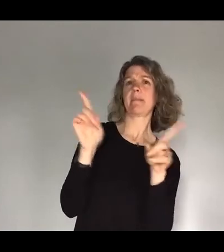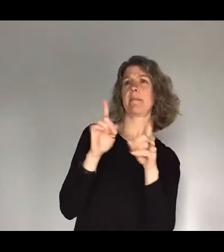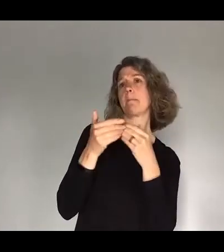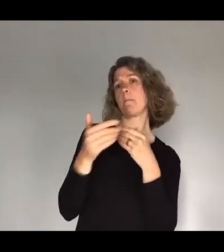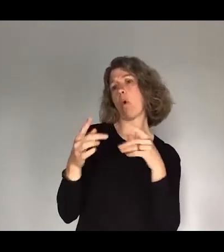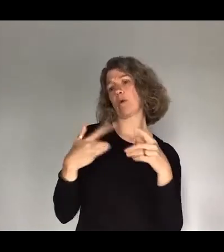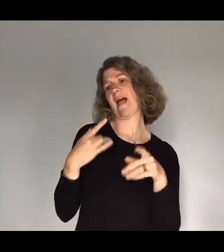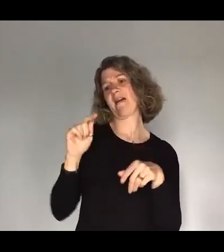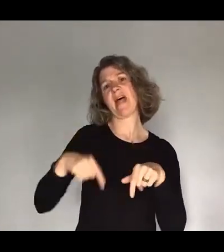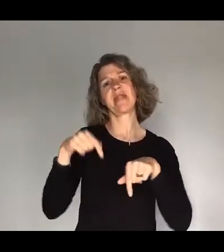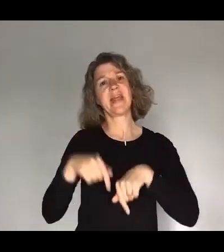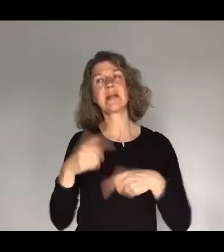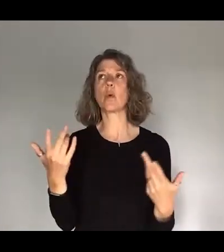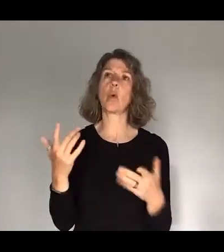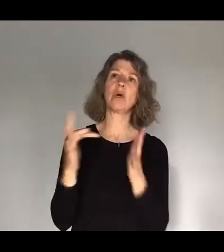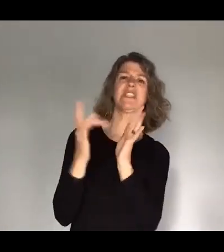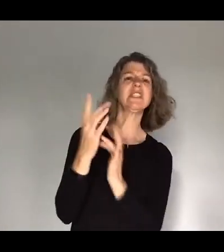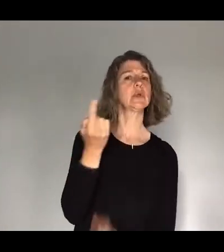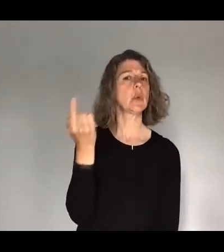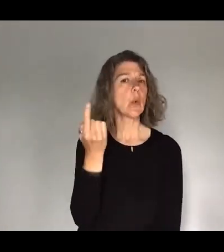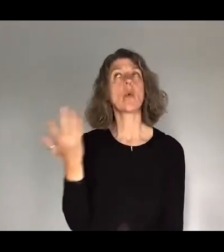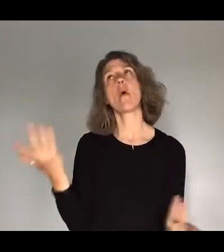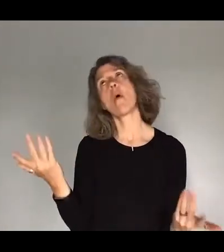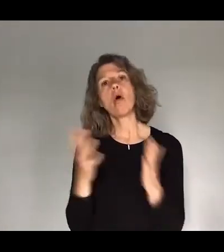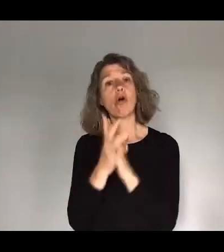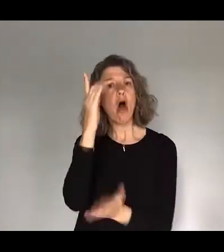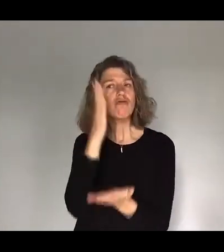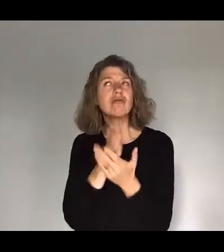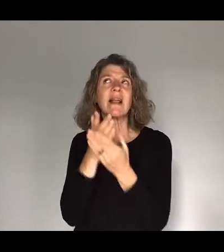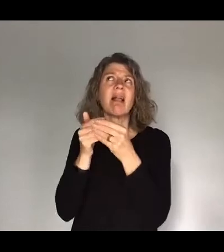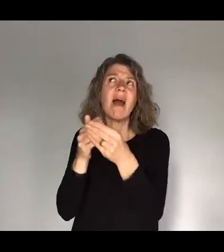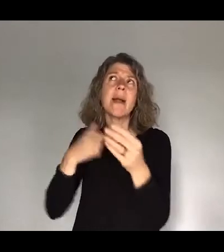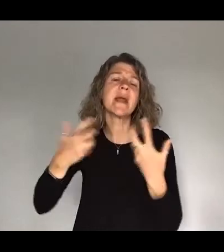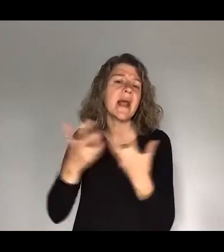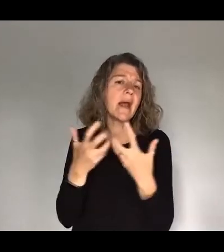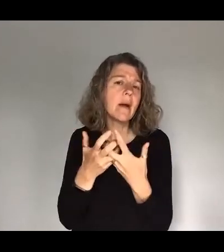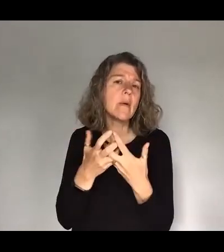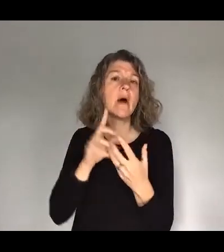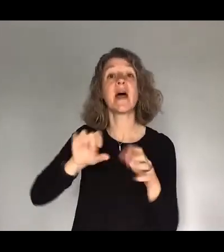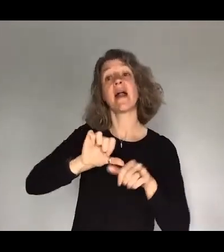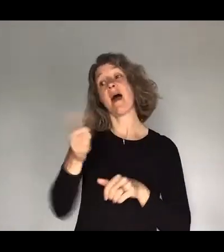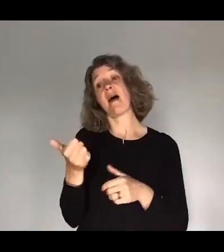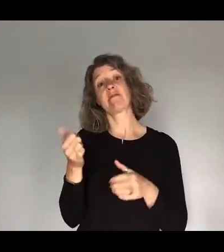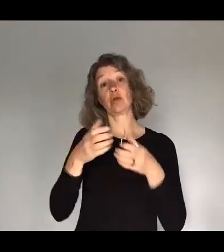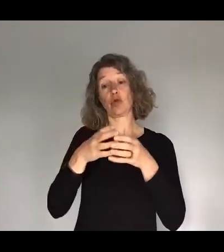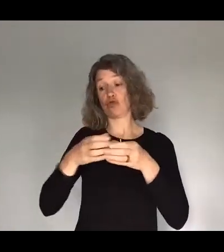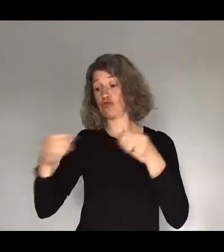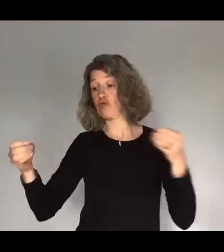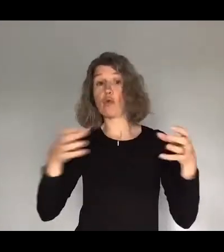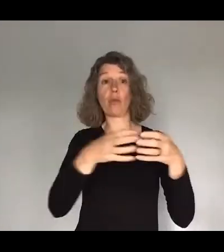Jesus? If God is real, how can he guide me? And then afterwards, we break up into a group. We share how we feel. It's an